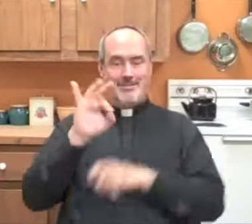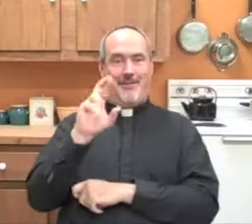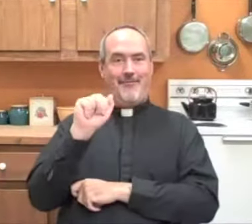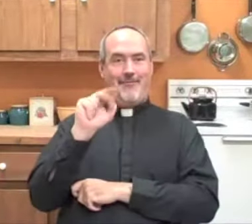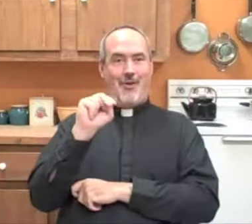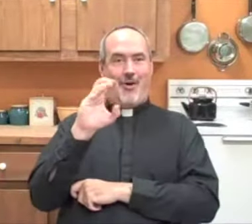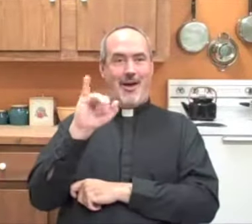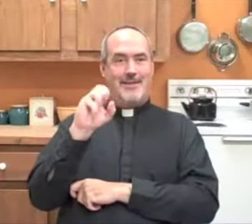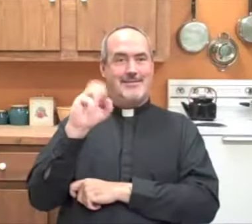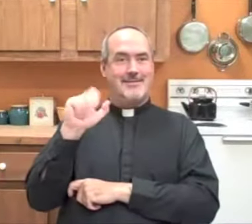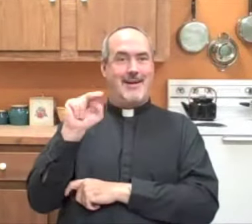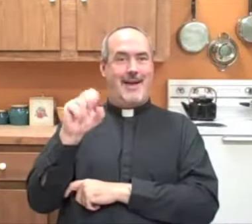as the Franciscan Order.